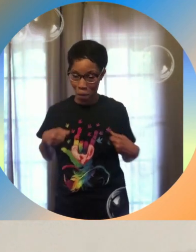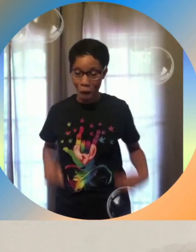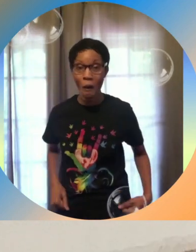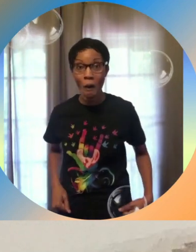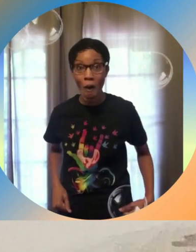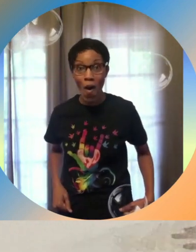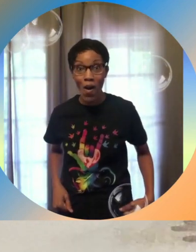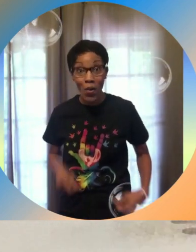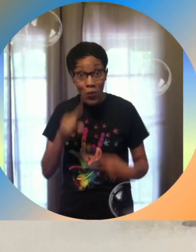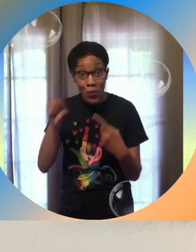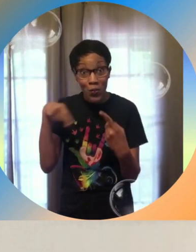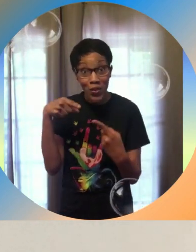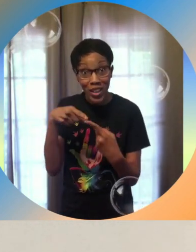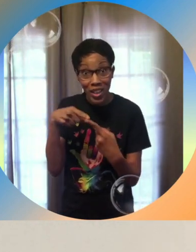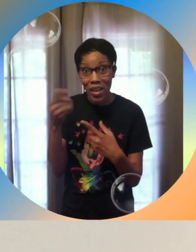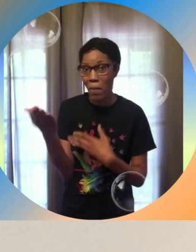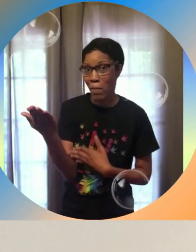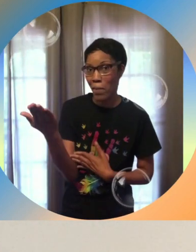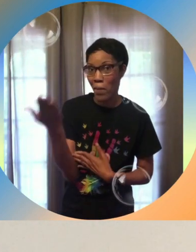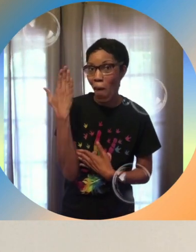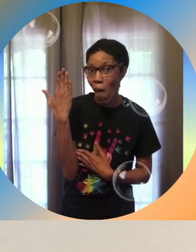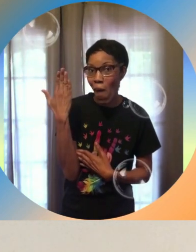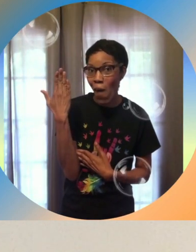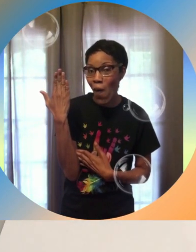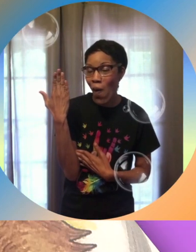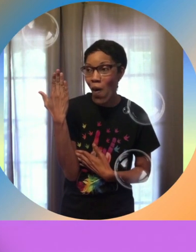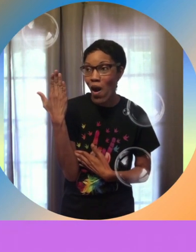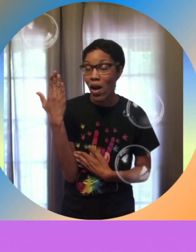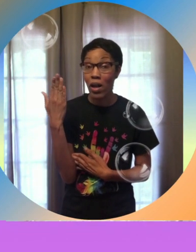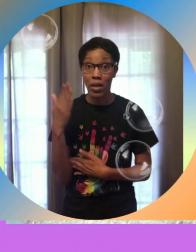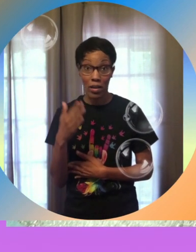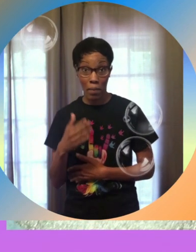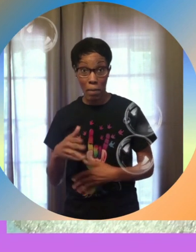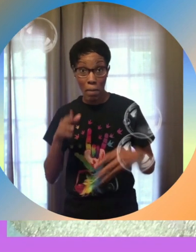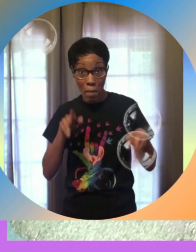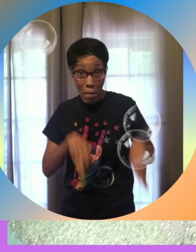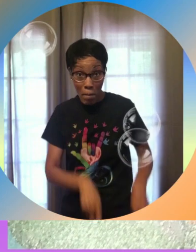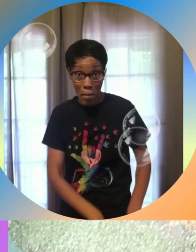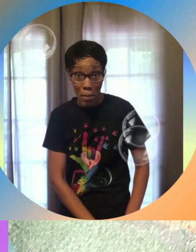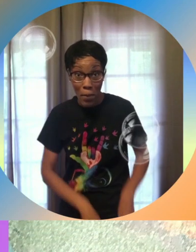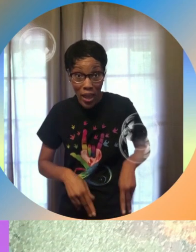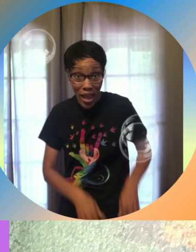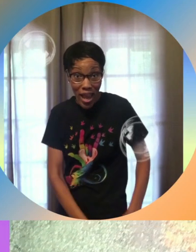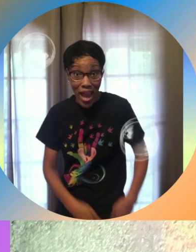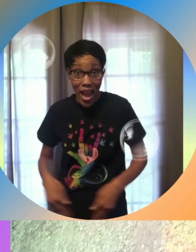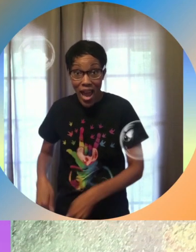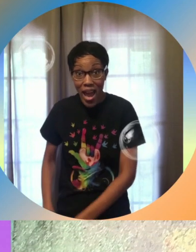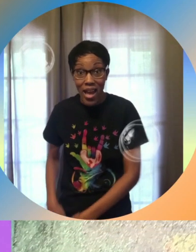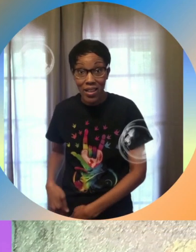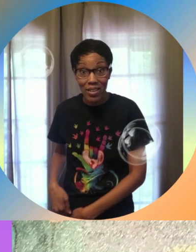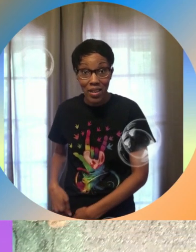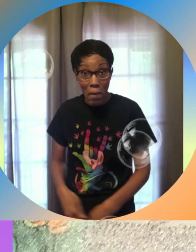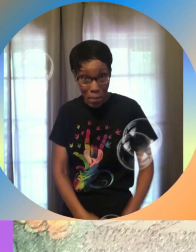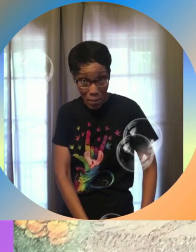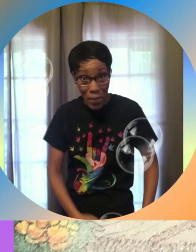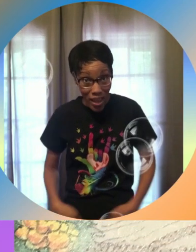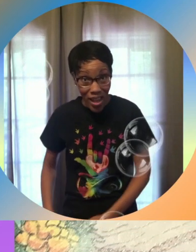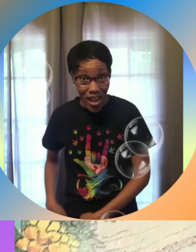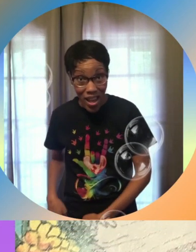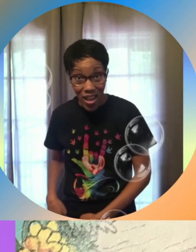I'll wear my pants my pants that dance my pants that